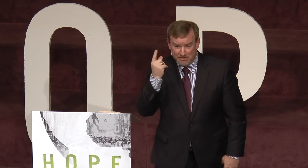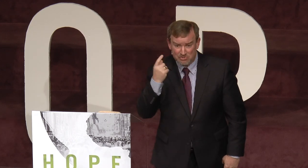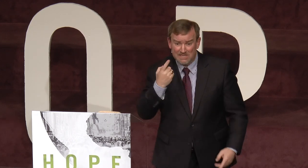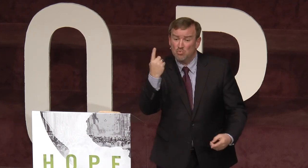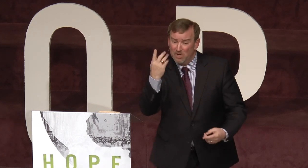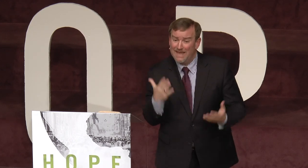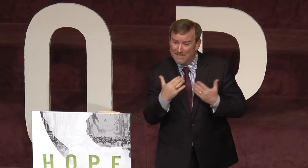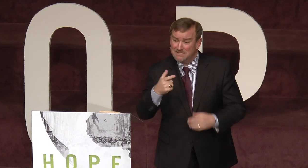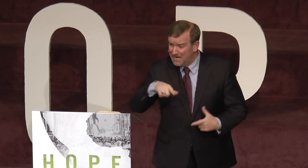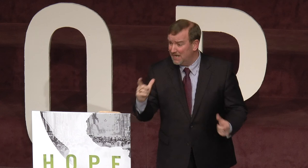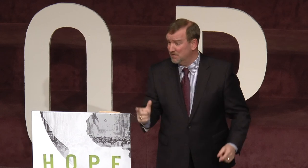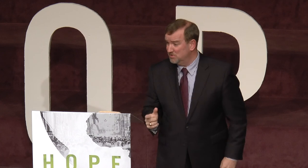understands one-handed sign language.